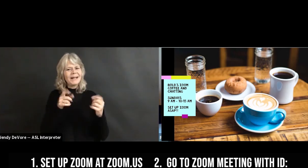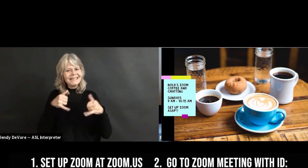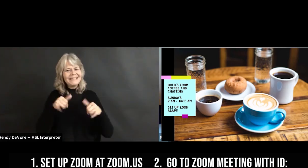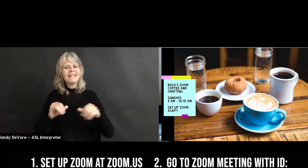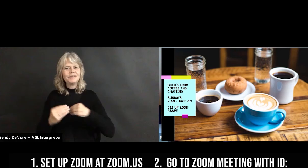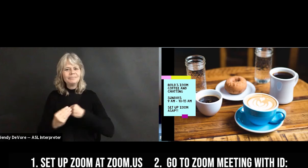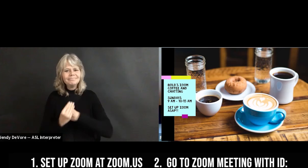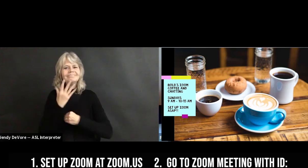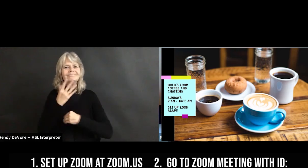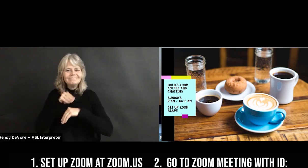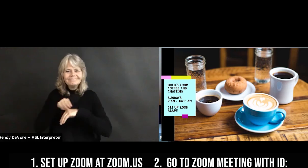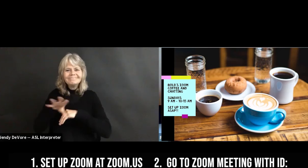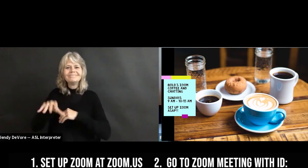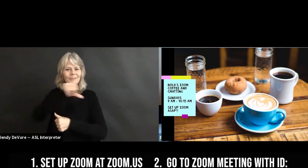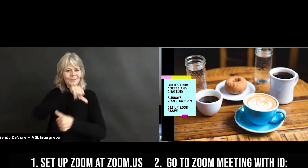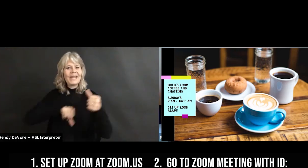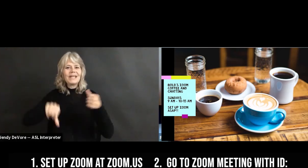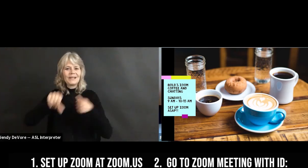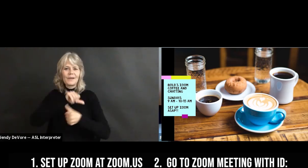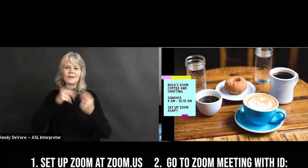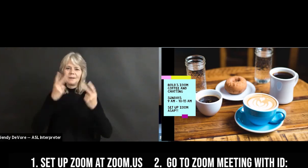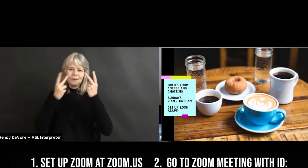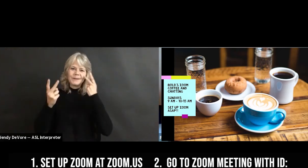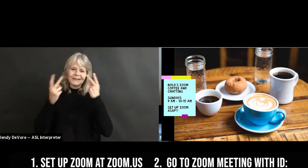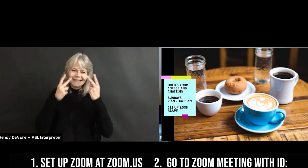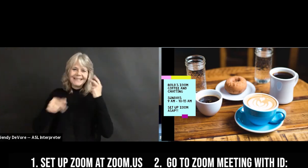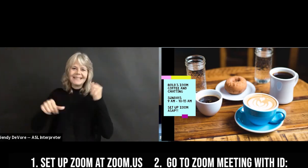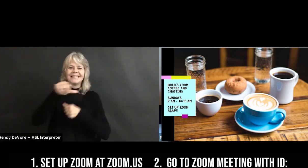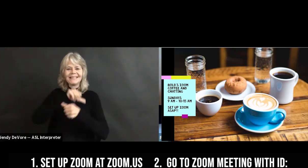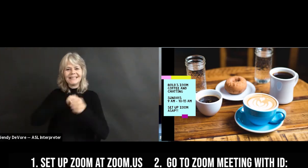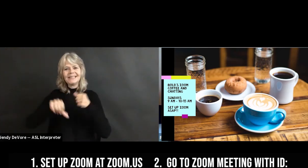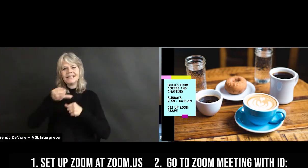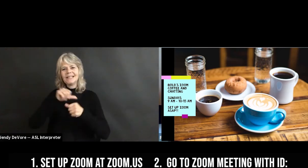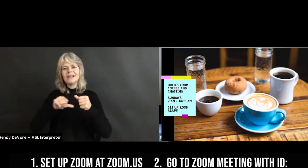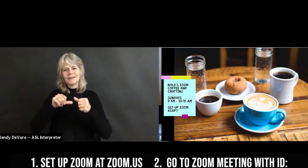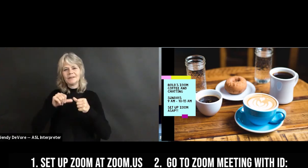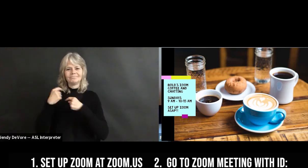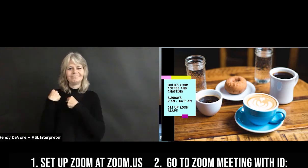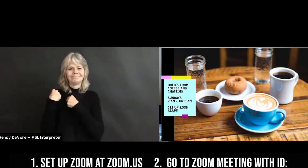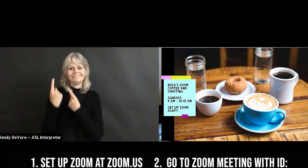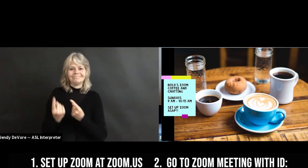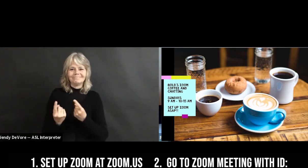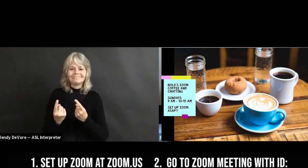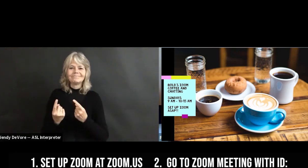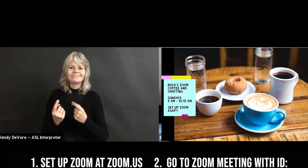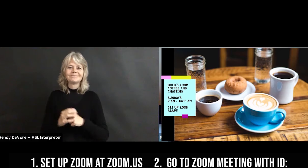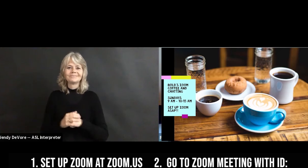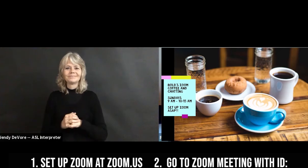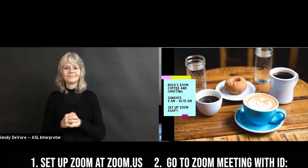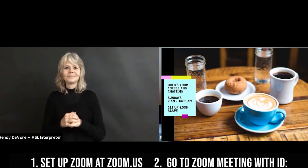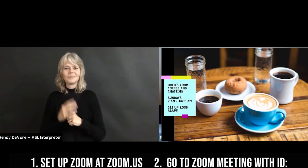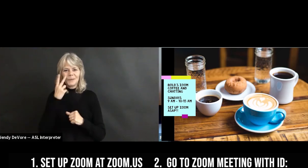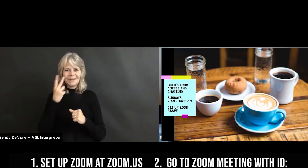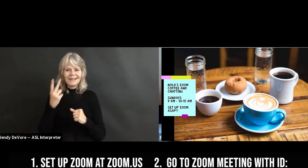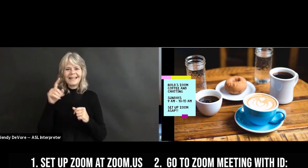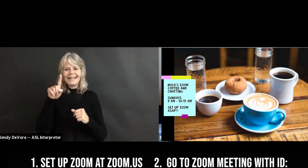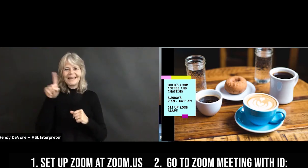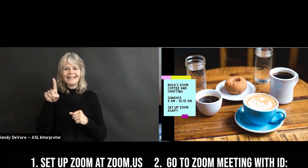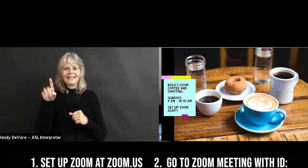from seeing all these folks that we've known for a long time in the same Zoom meeting room.